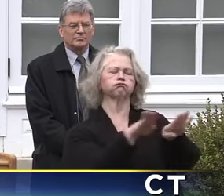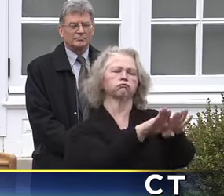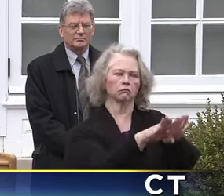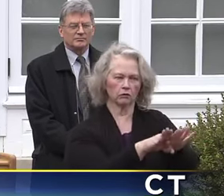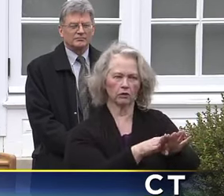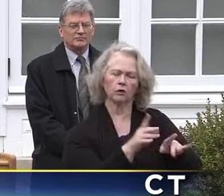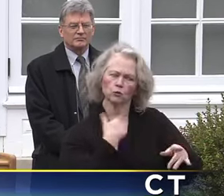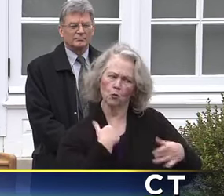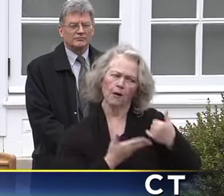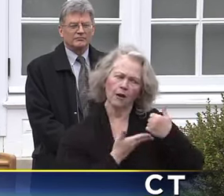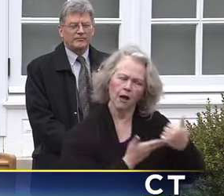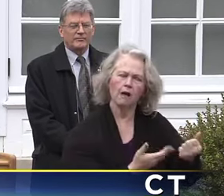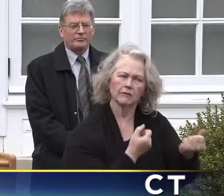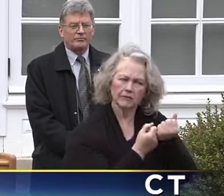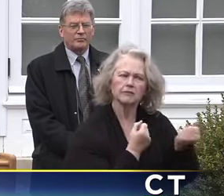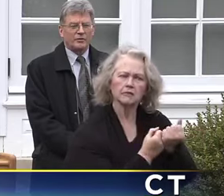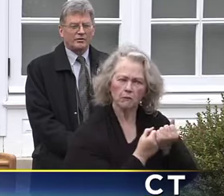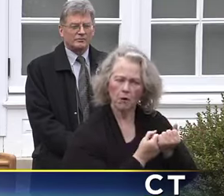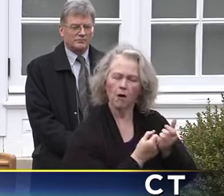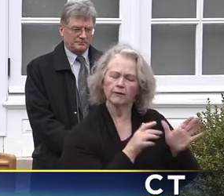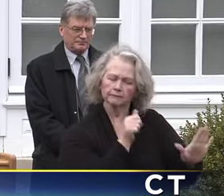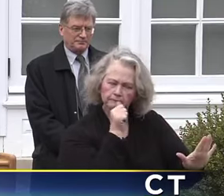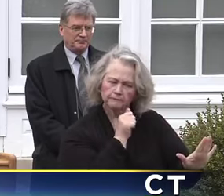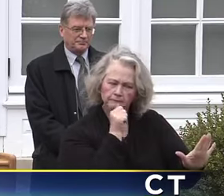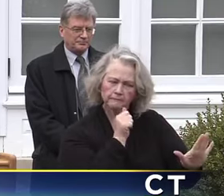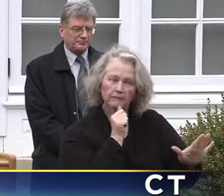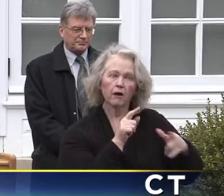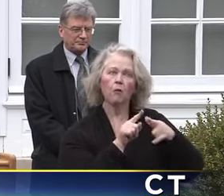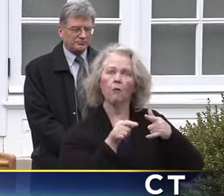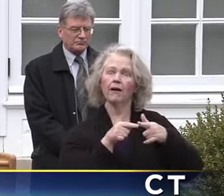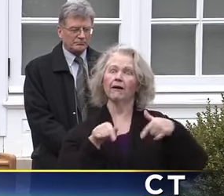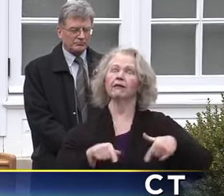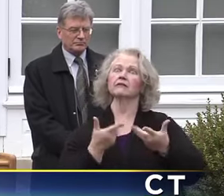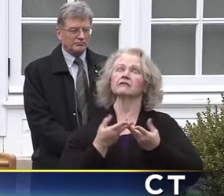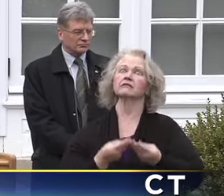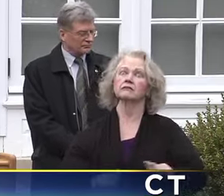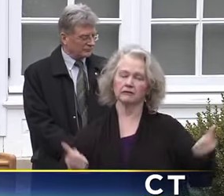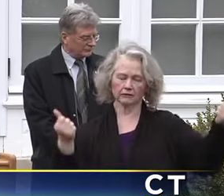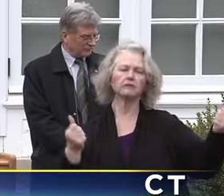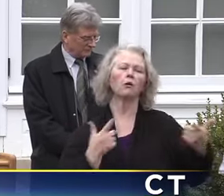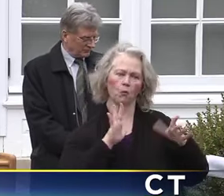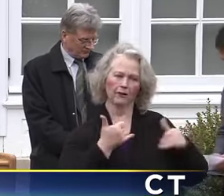families know that on the backside of this, they're still going to have a job and a small business. David.